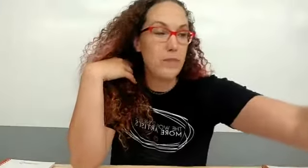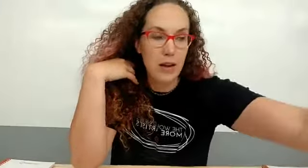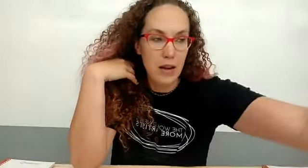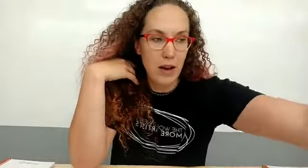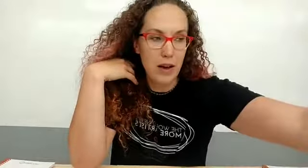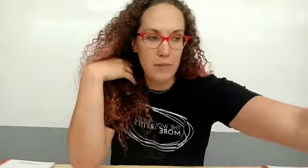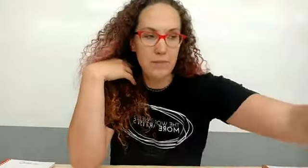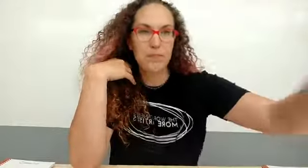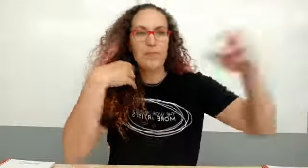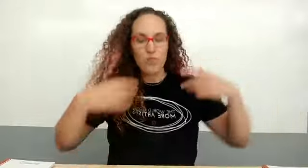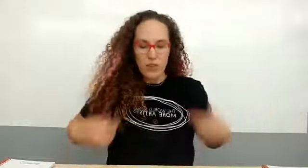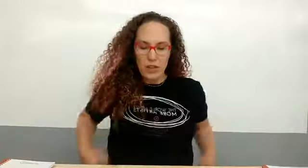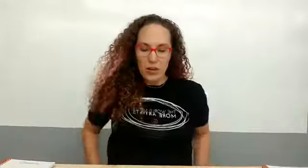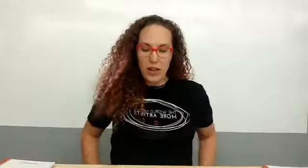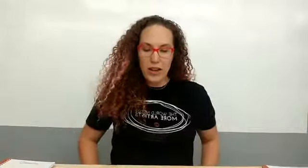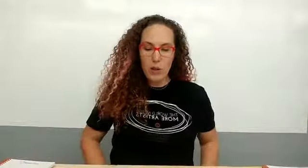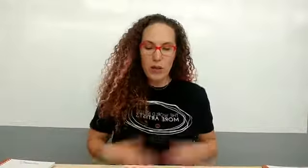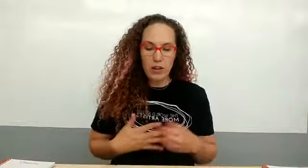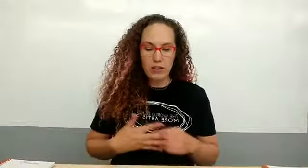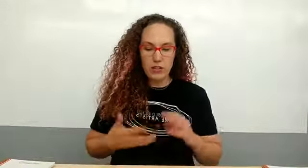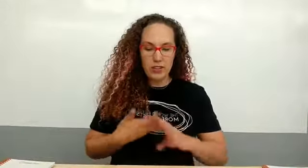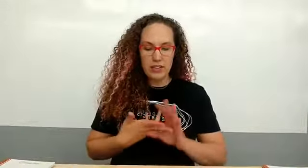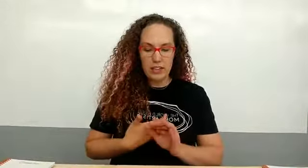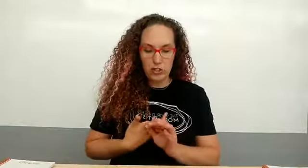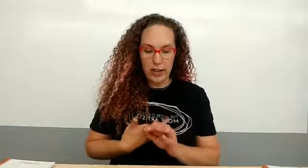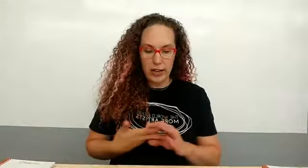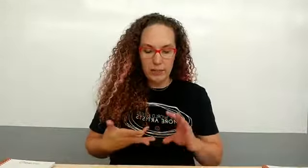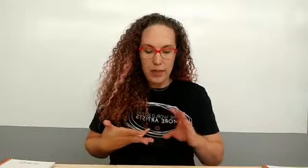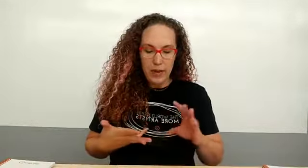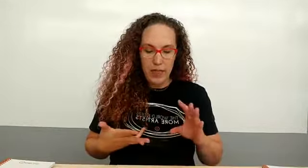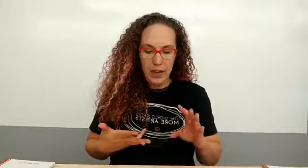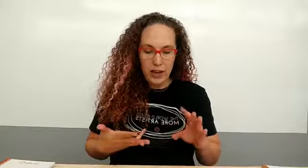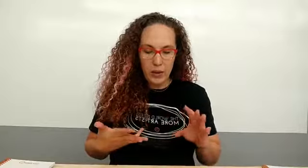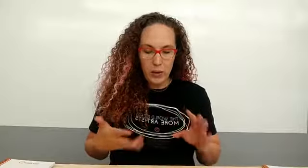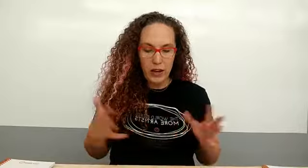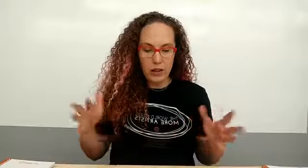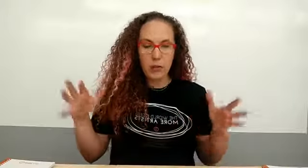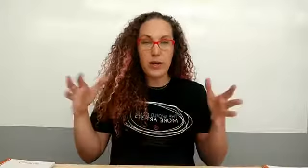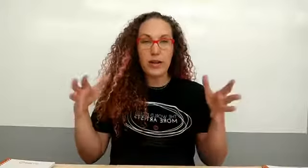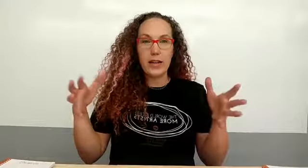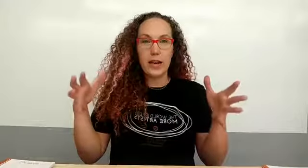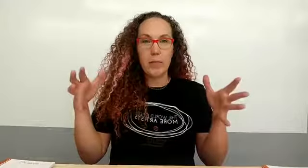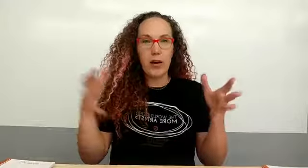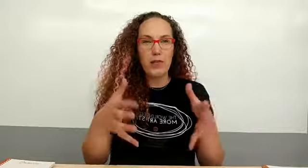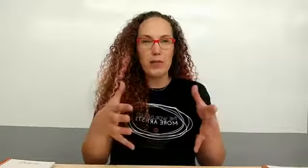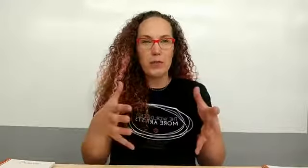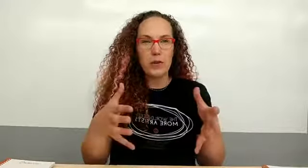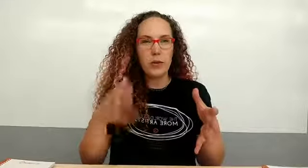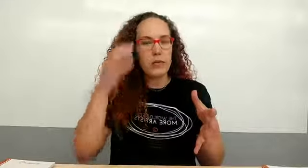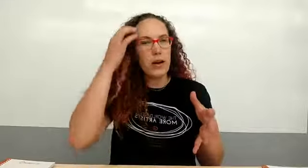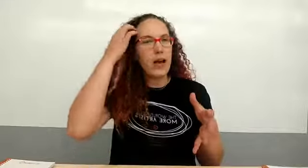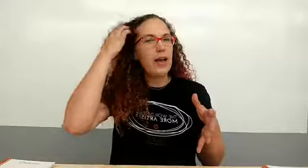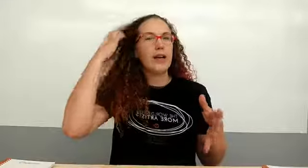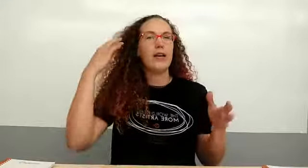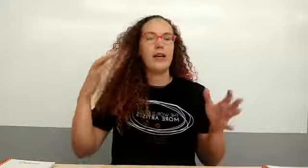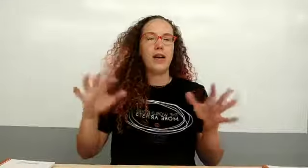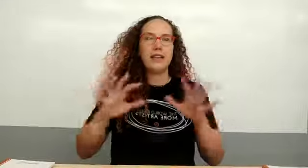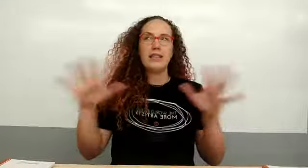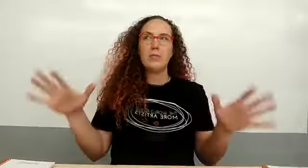um then we also so that's the teacher training and then we also want to get a private facebook group so i i anticipate